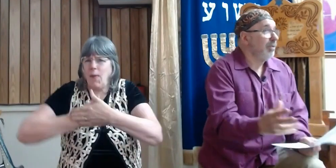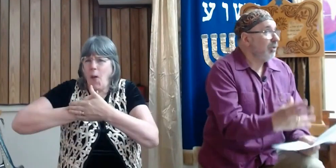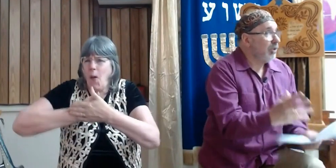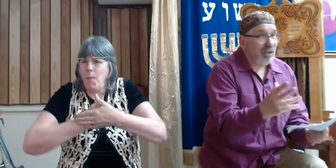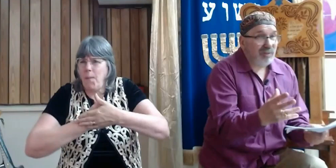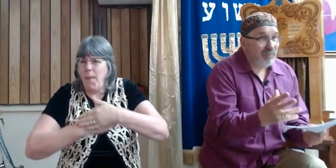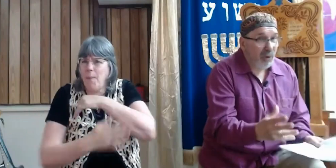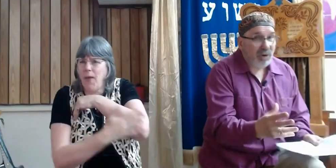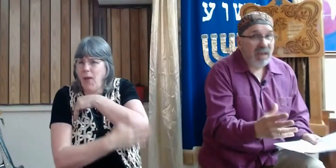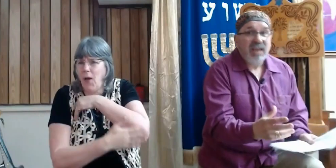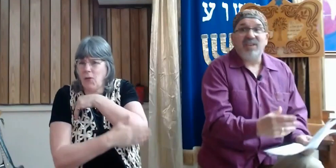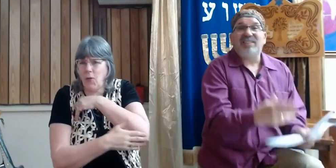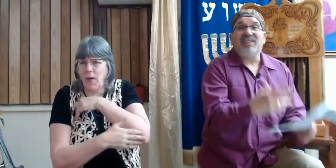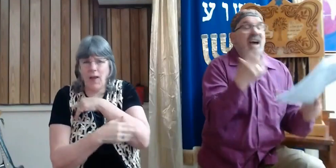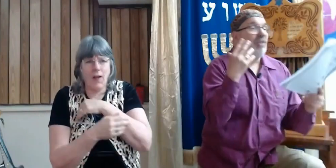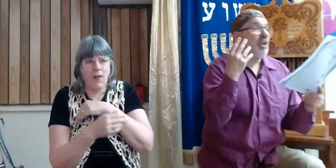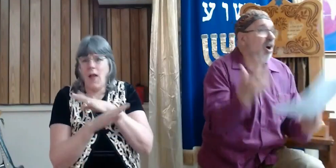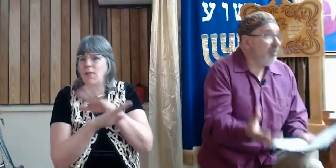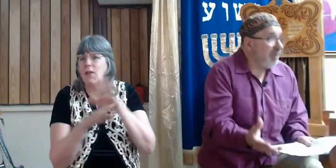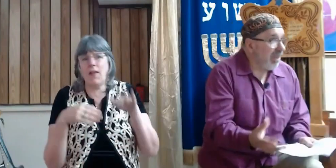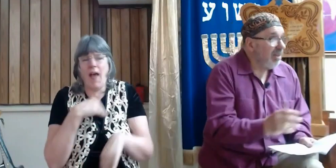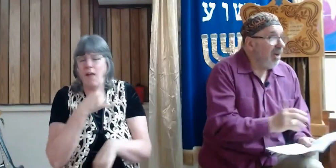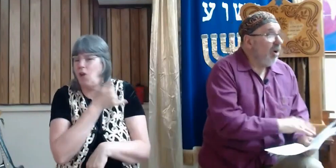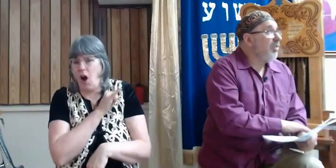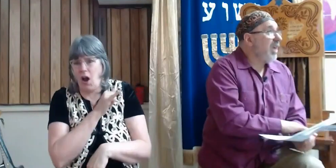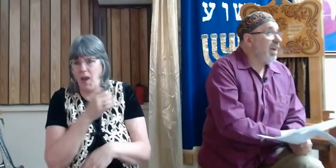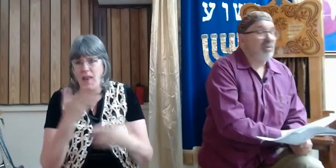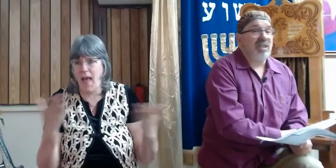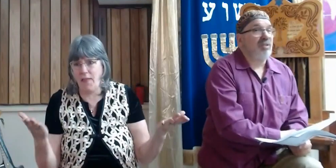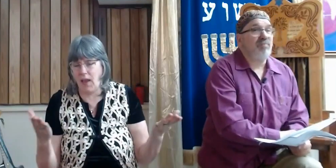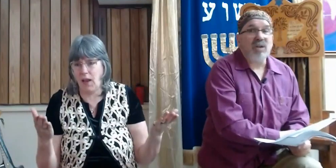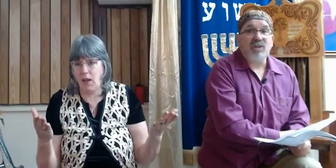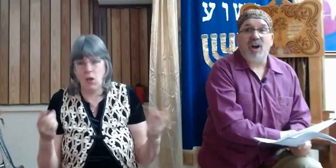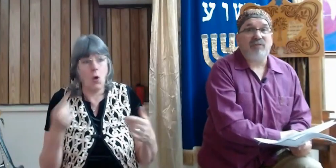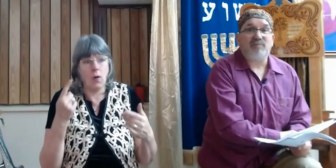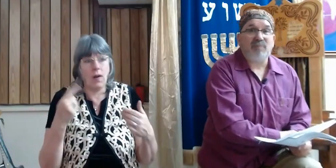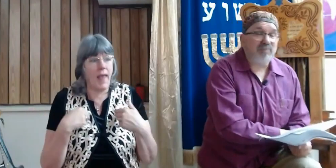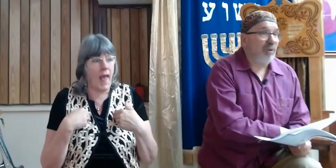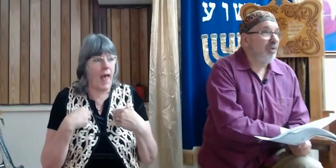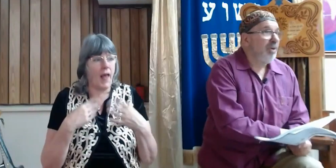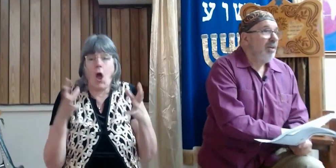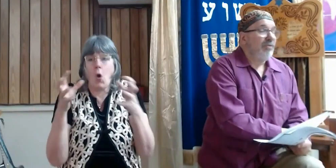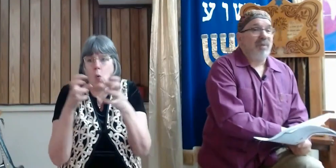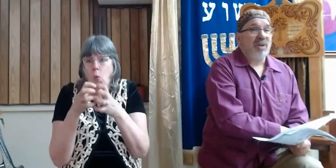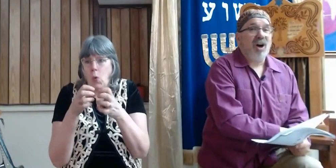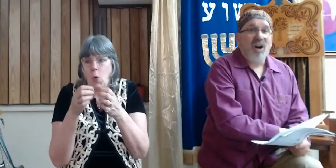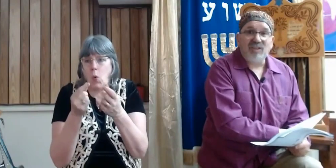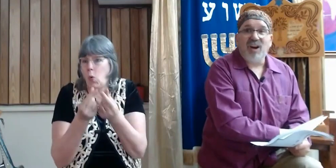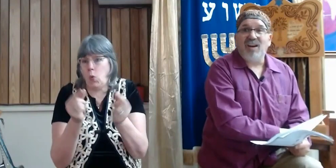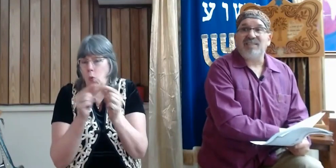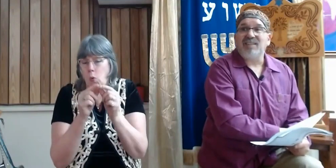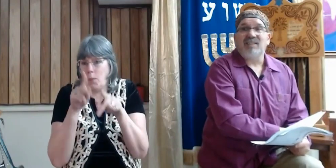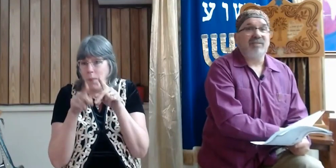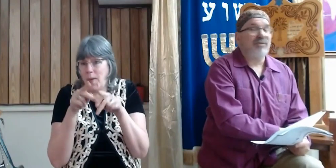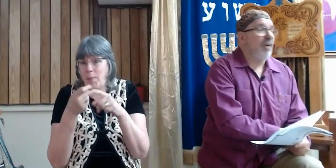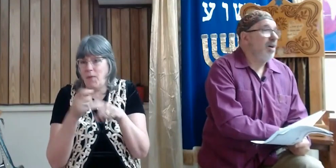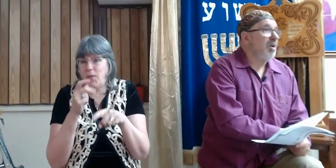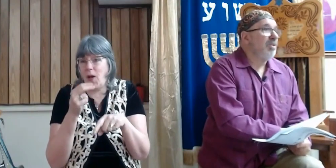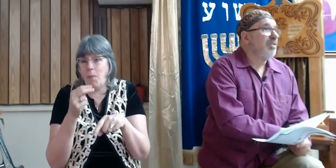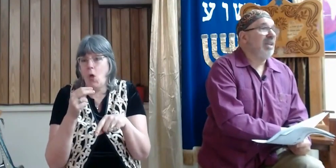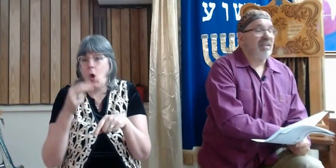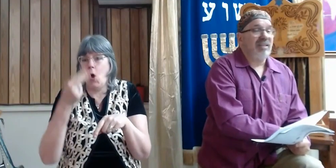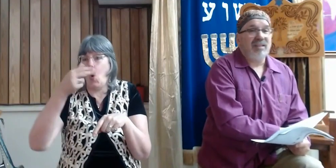country, it was just born, they didn't have an army, all they had was this bunch of people from the Holocaust, and